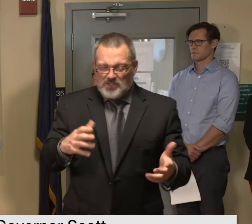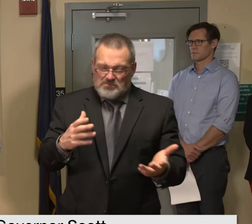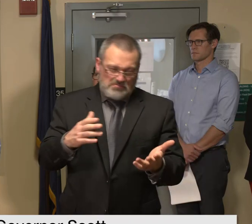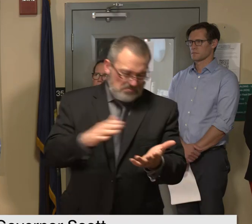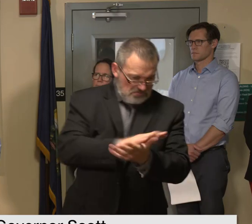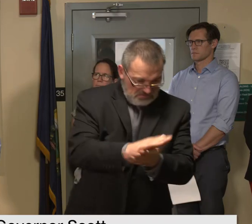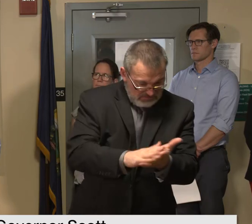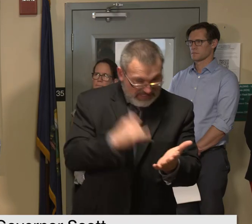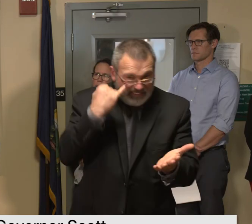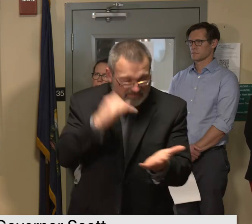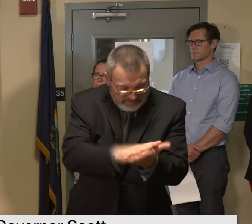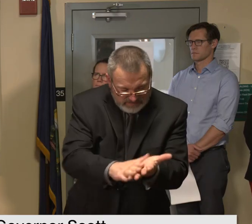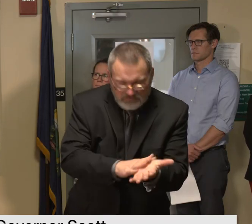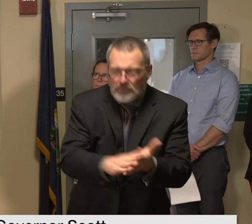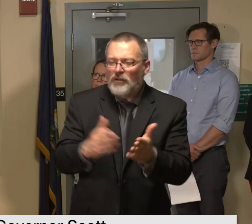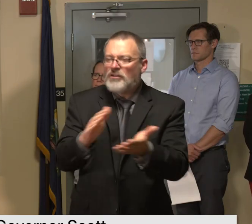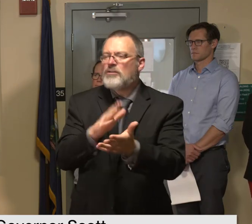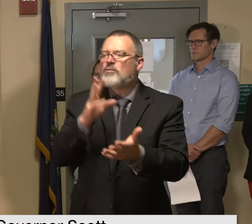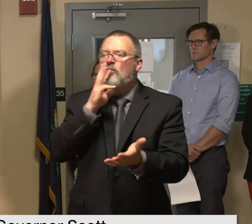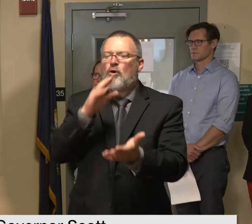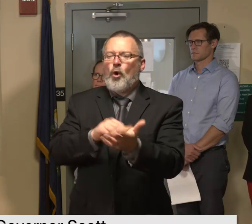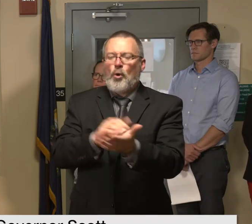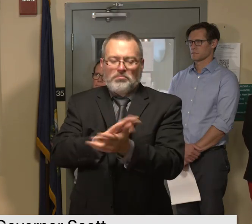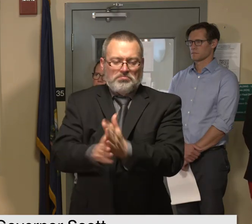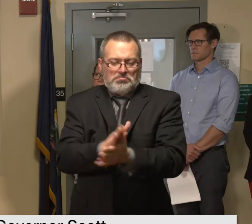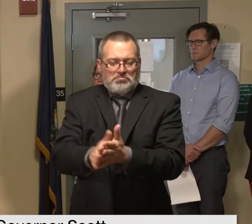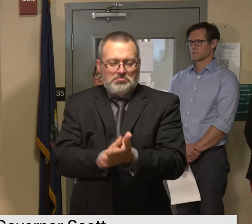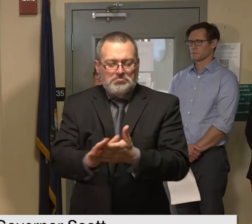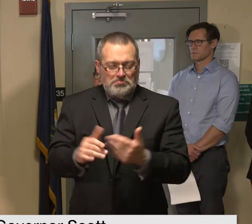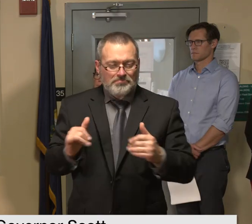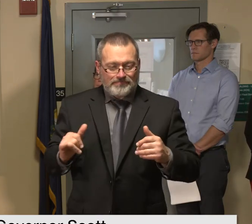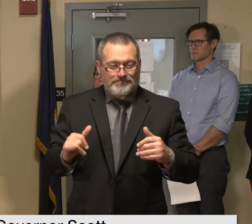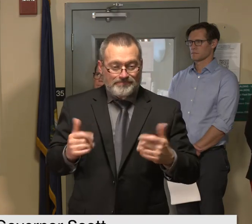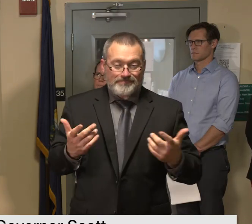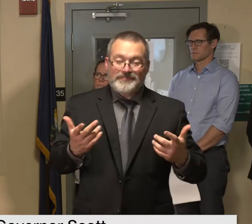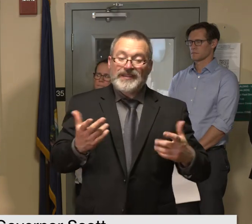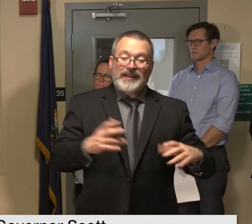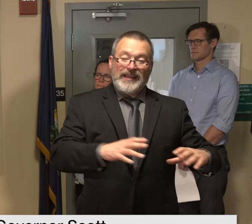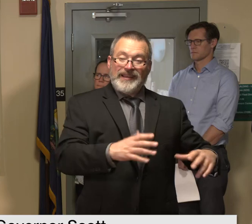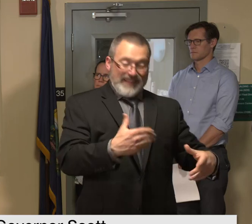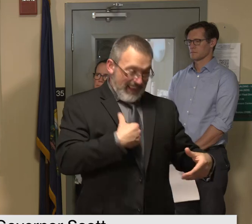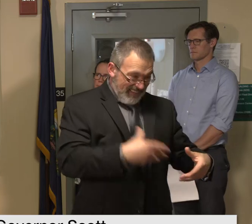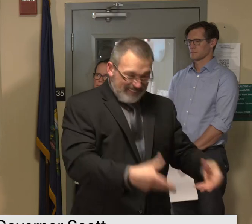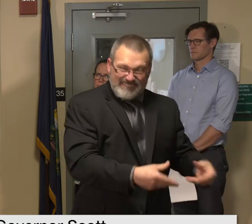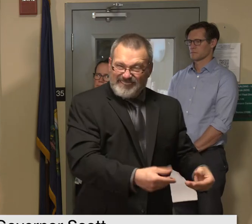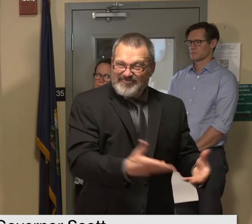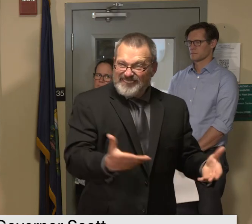other materials like fabrics and cushions will probably need to be thrown away